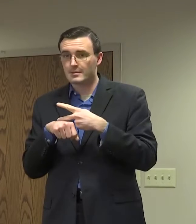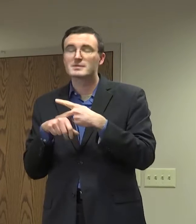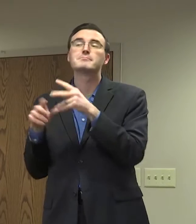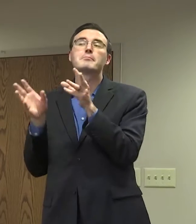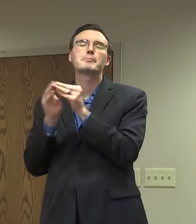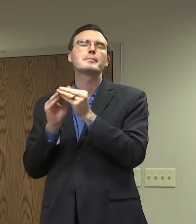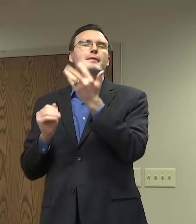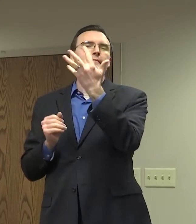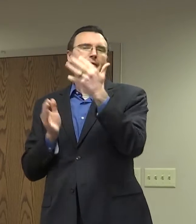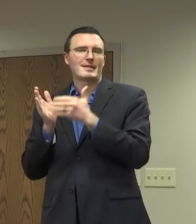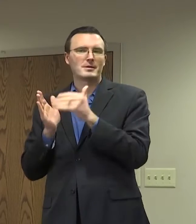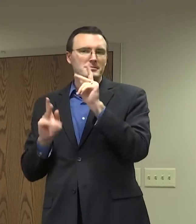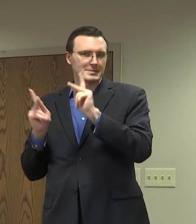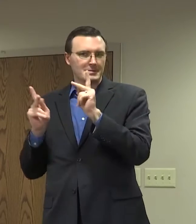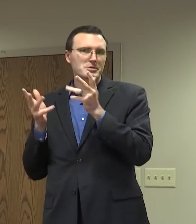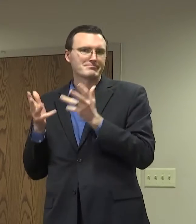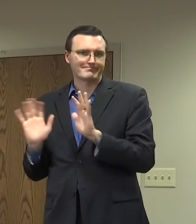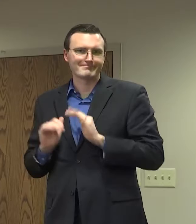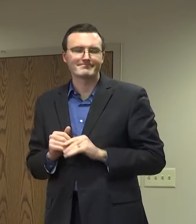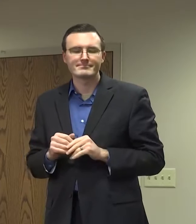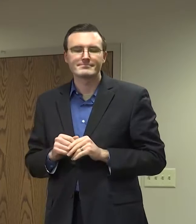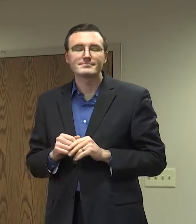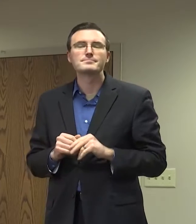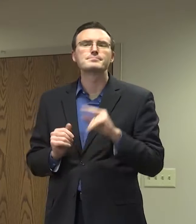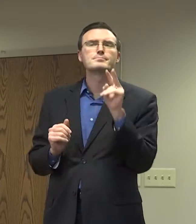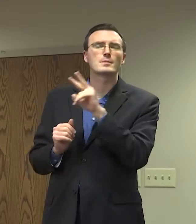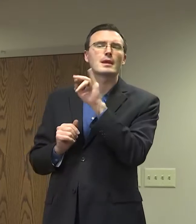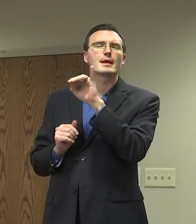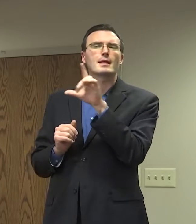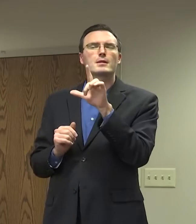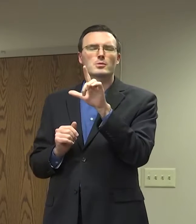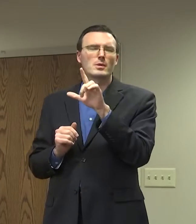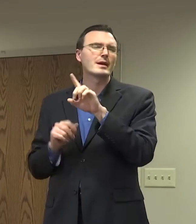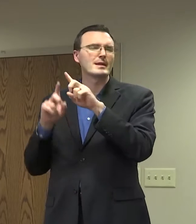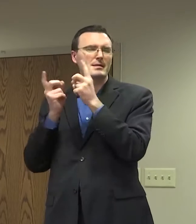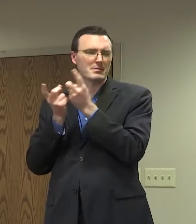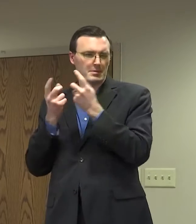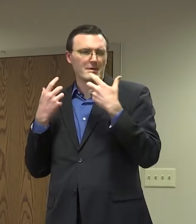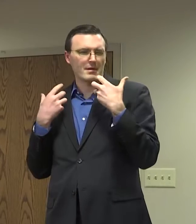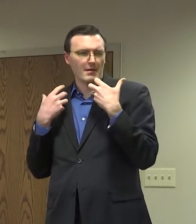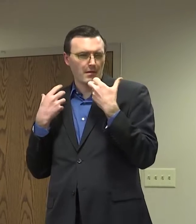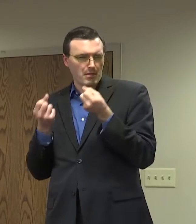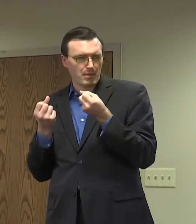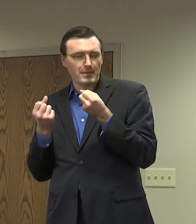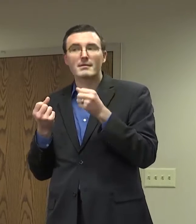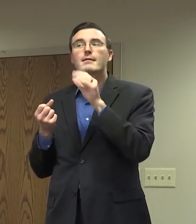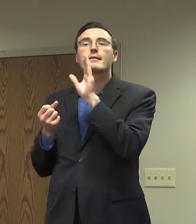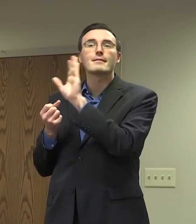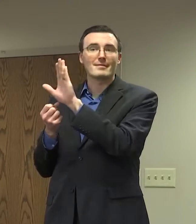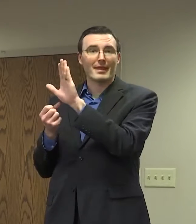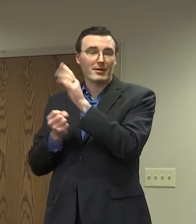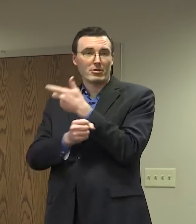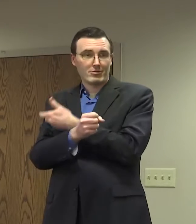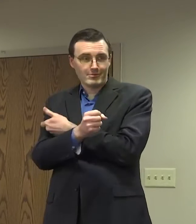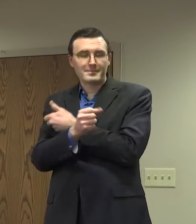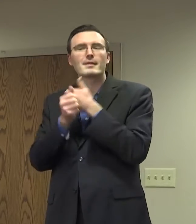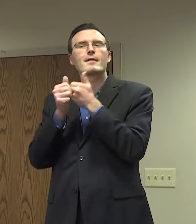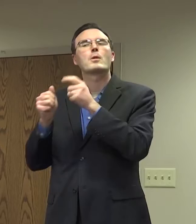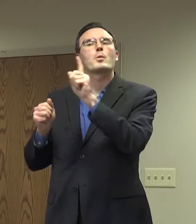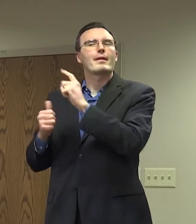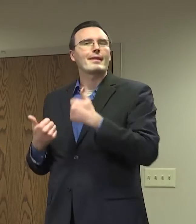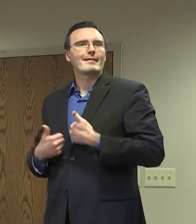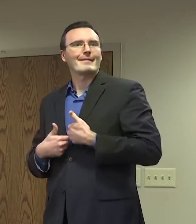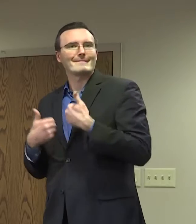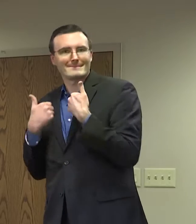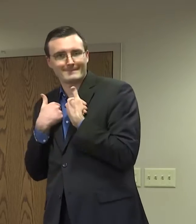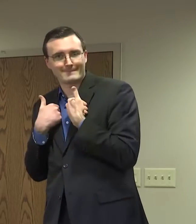When you go to the Illinois Department of Public Health dashboard, it reflects vaccination by residency. So I want you to know we're vaccinating a lot of individuals